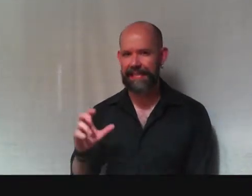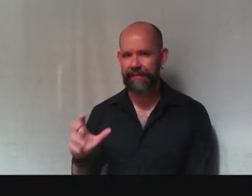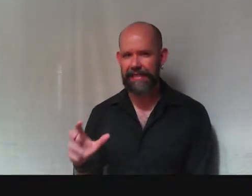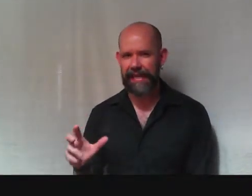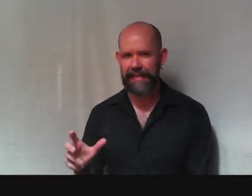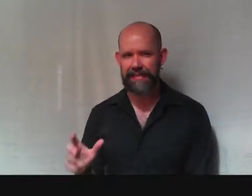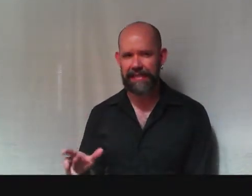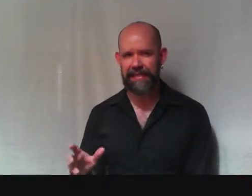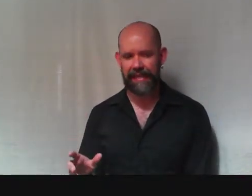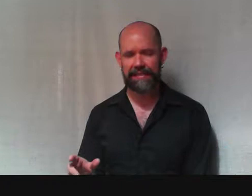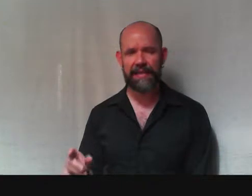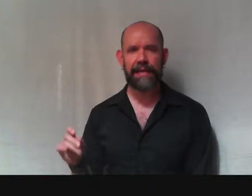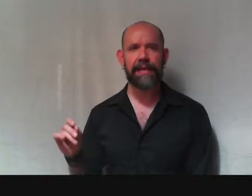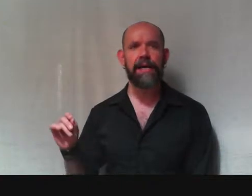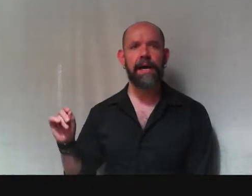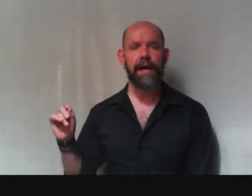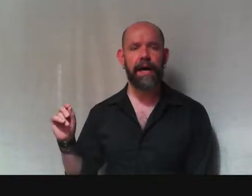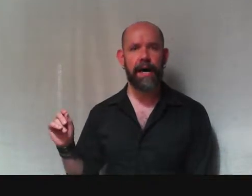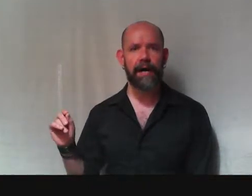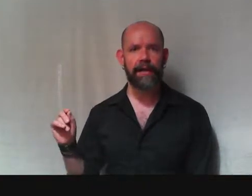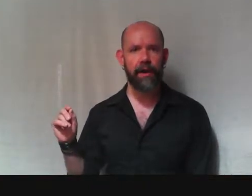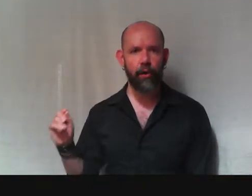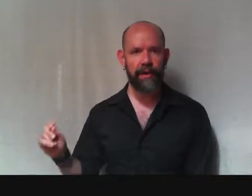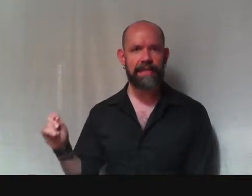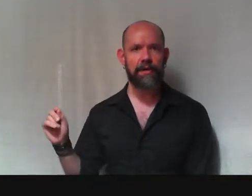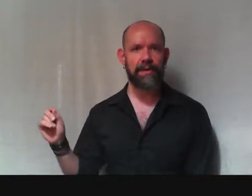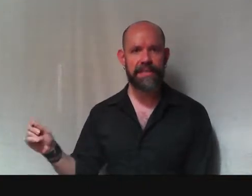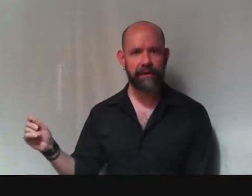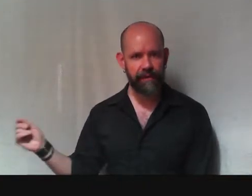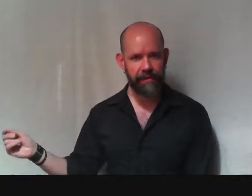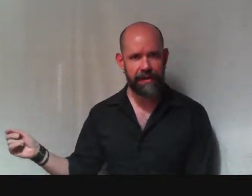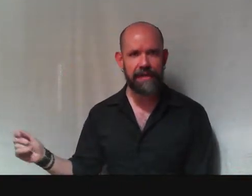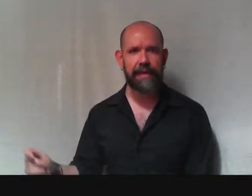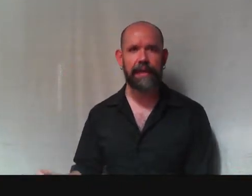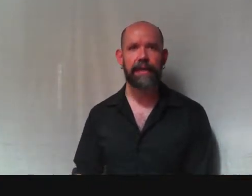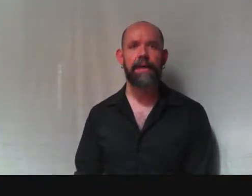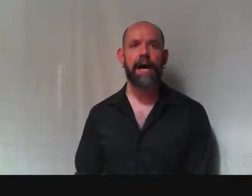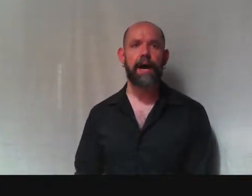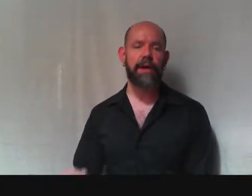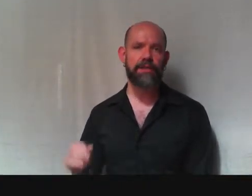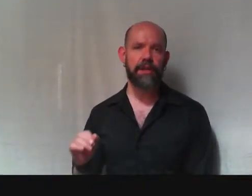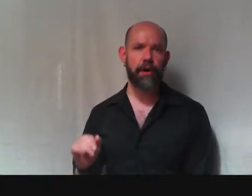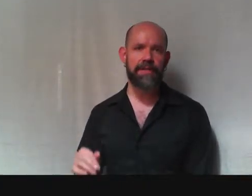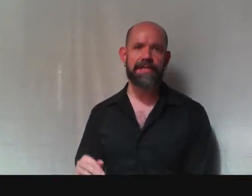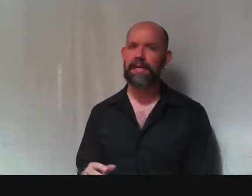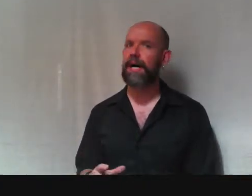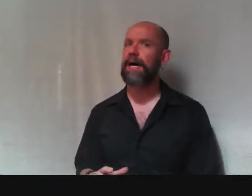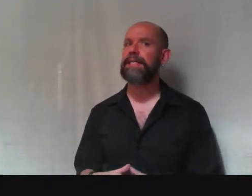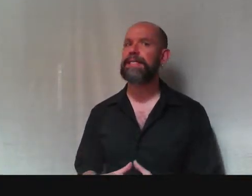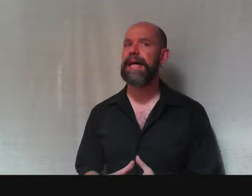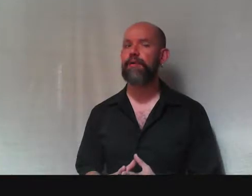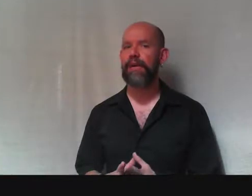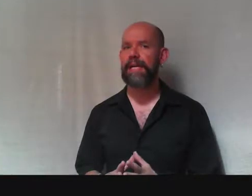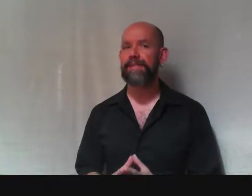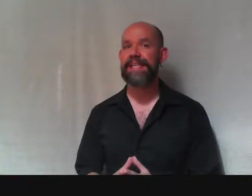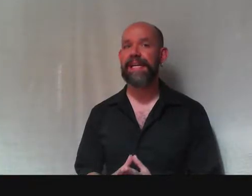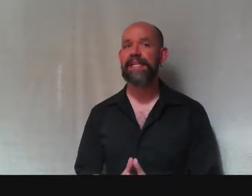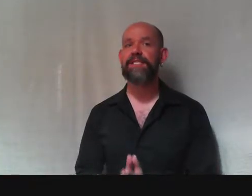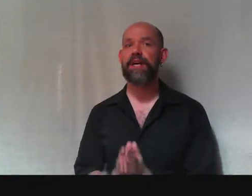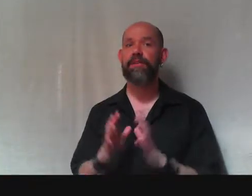the 1786 essay on orienting oneself in thinking, I want you to notice that Kant is now going to give us a list of